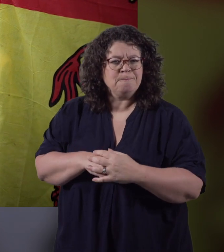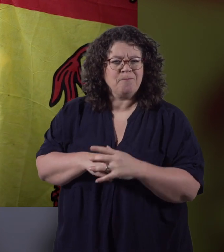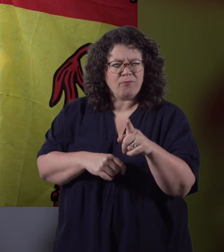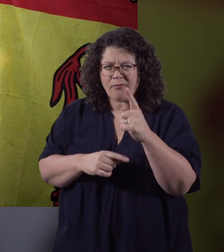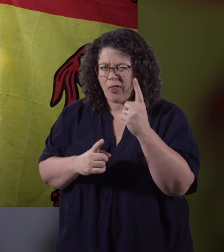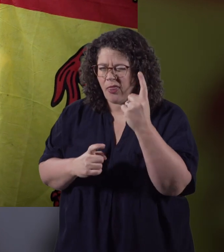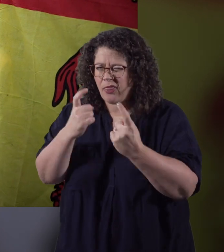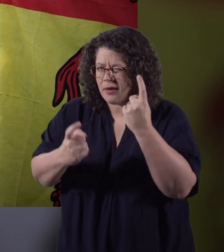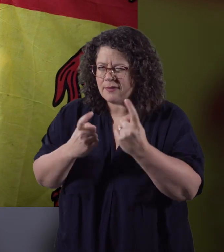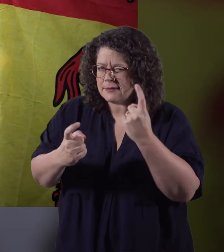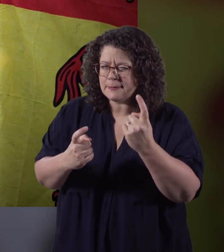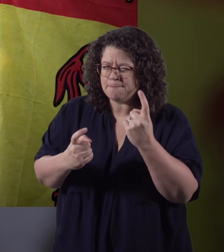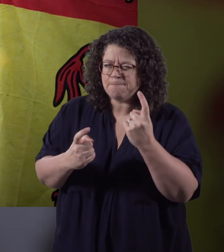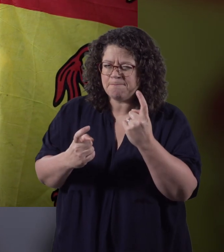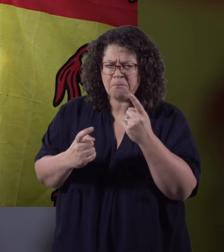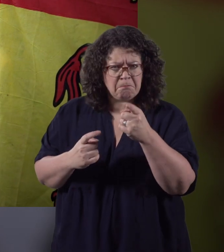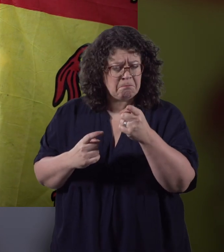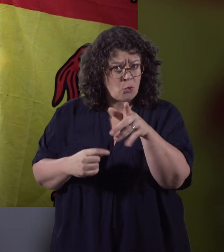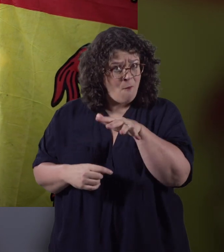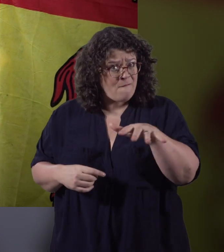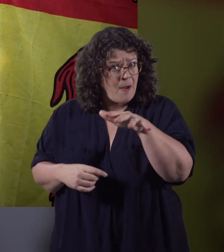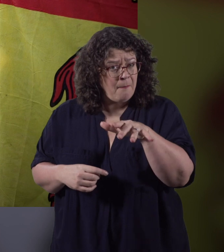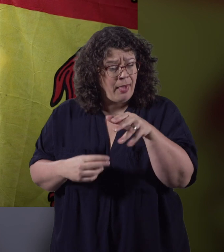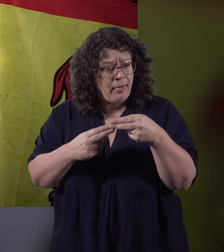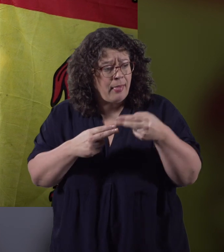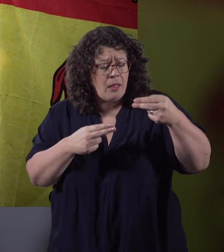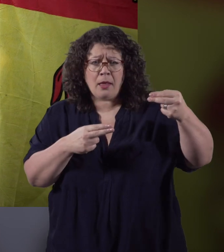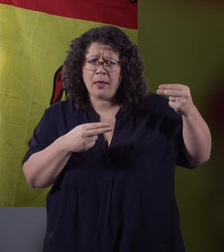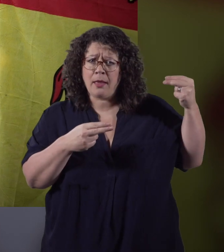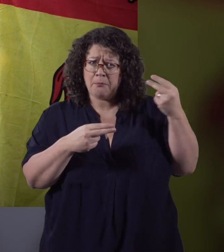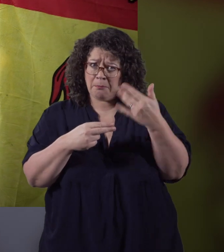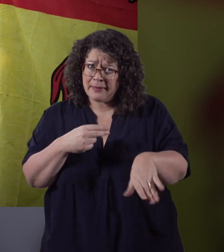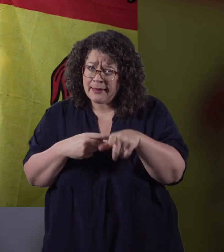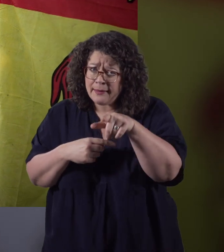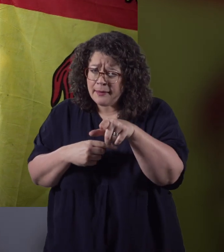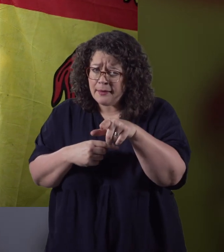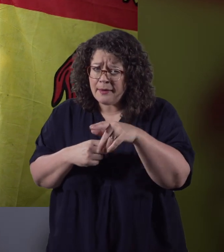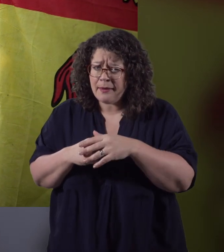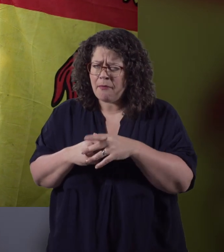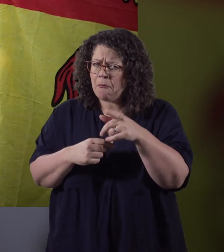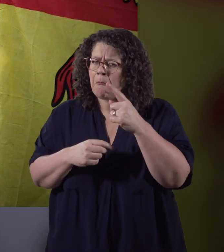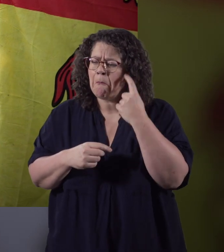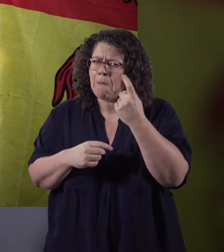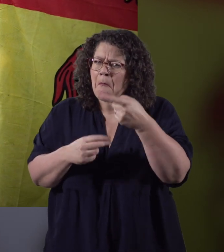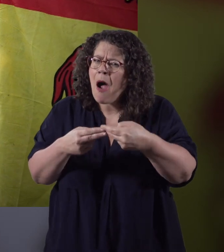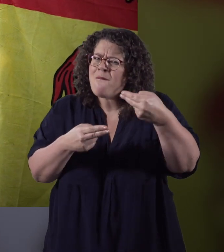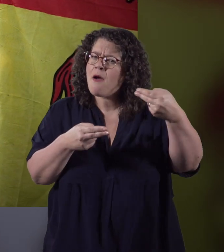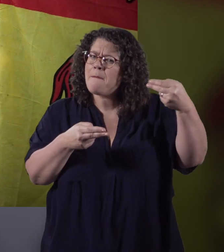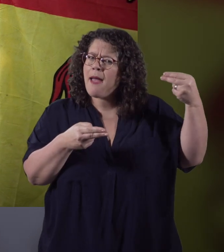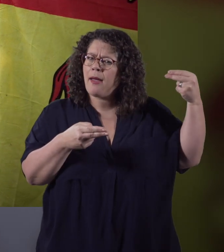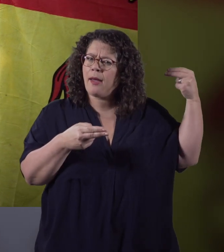And think of this. Have you seen your family tree? How far does it go back, I